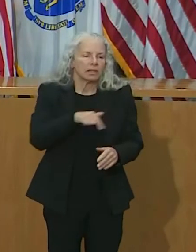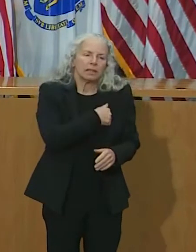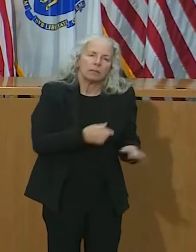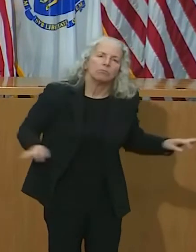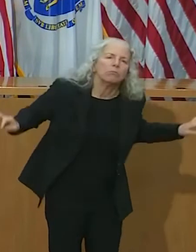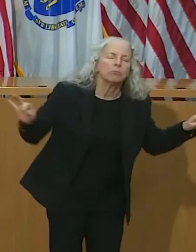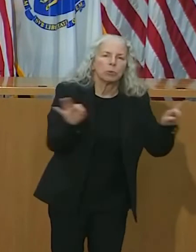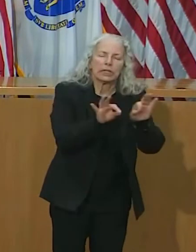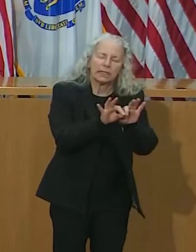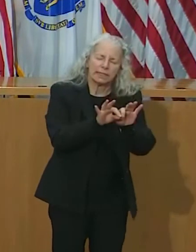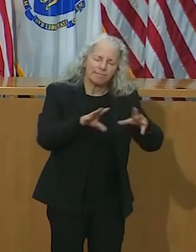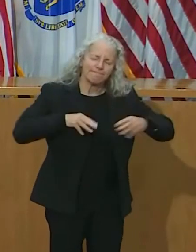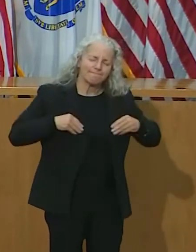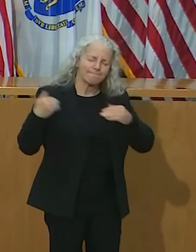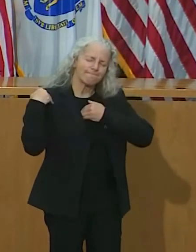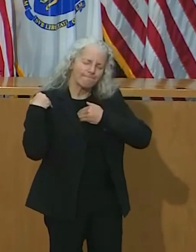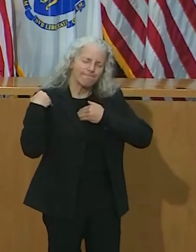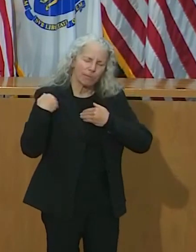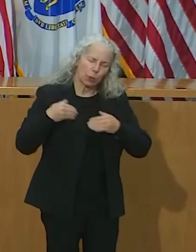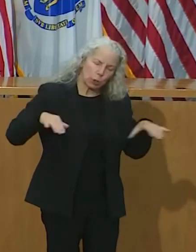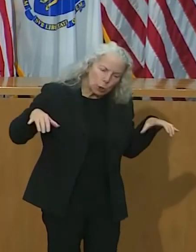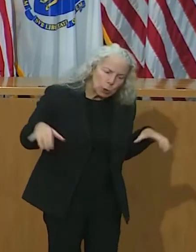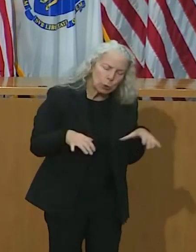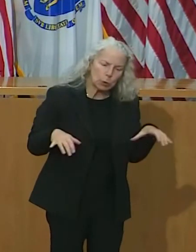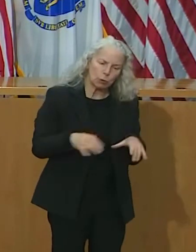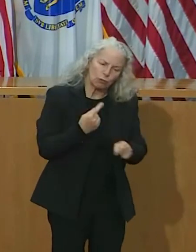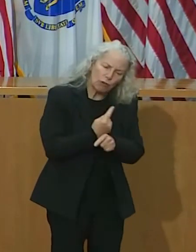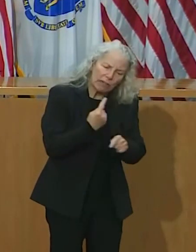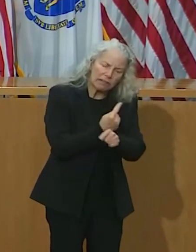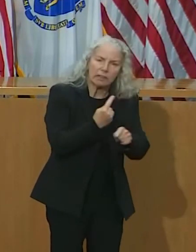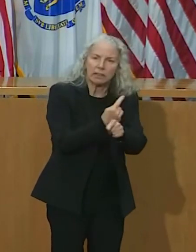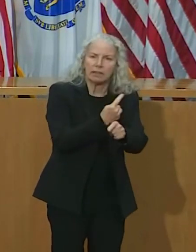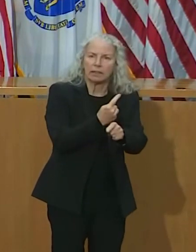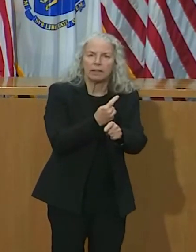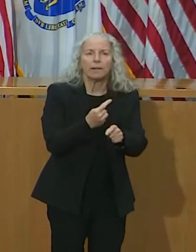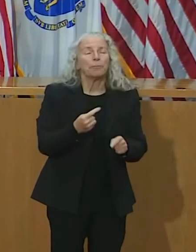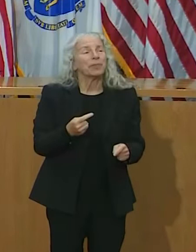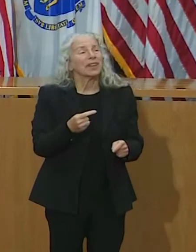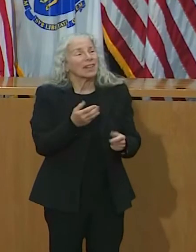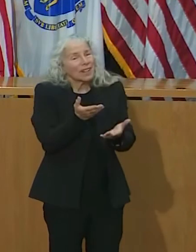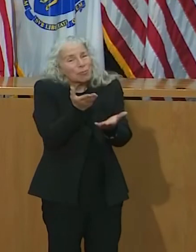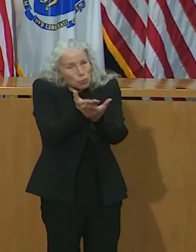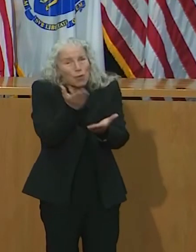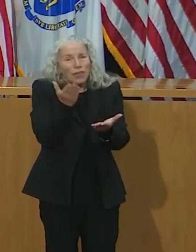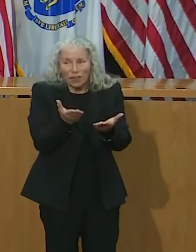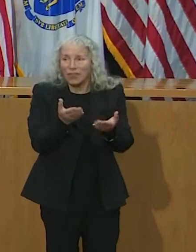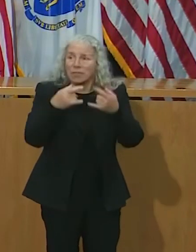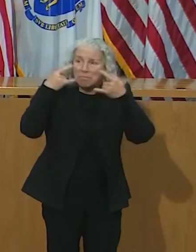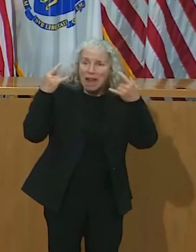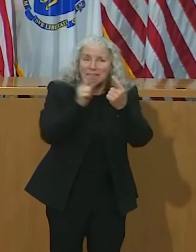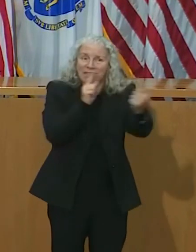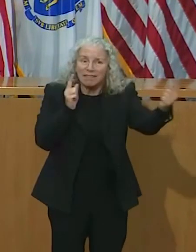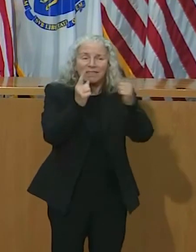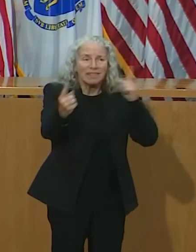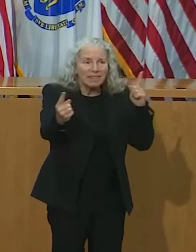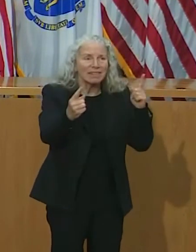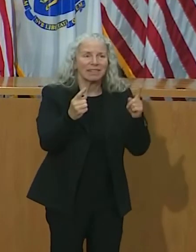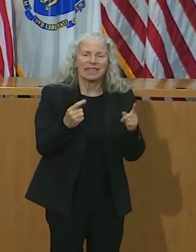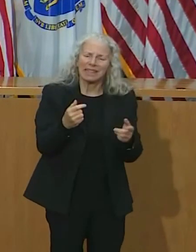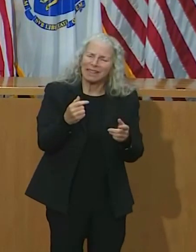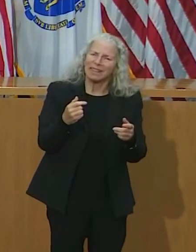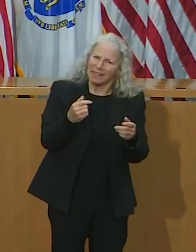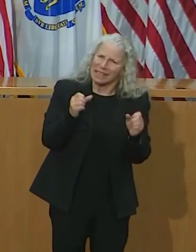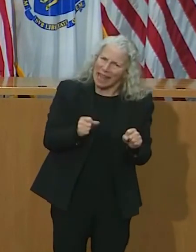we take all the necessary steps that are not only designed but proven to keep us healthy. And this is